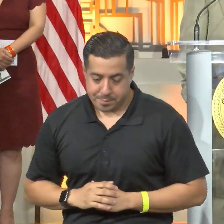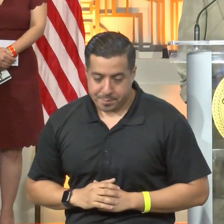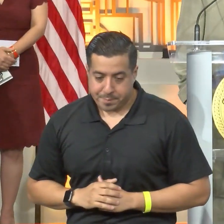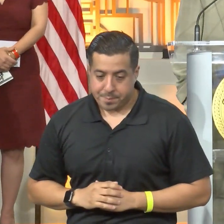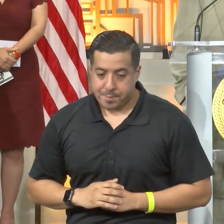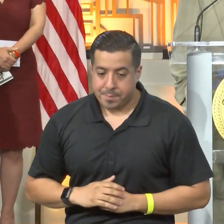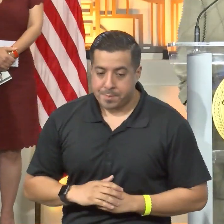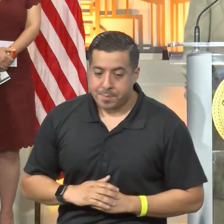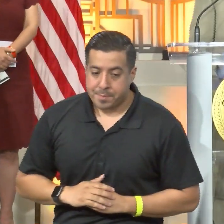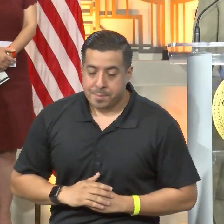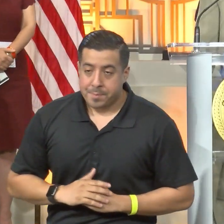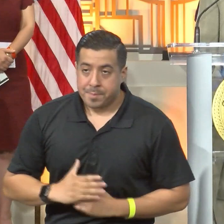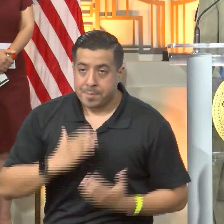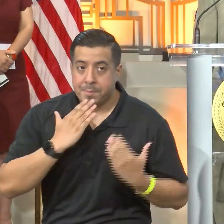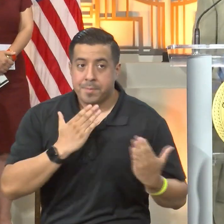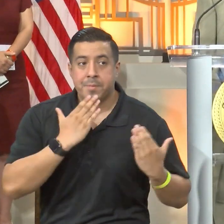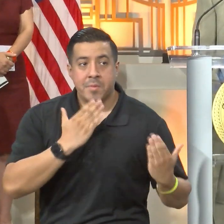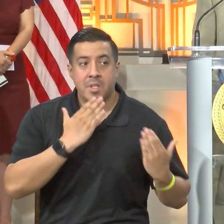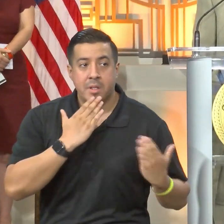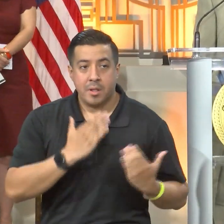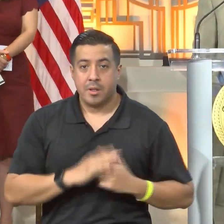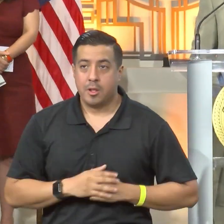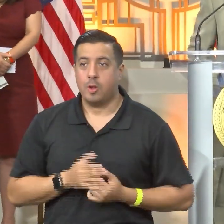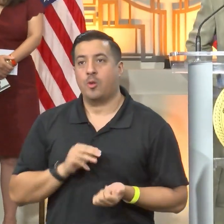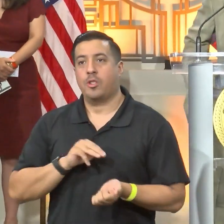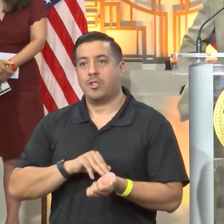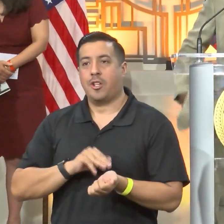Well, thank you very much, Dr. Cisneros.